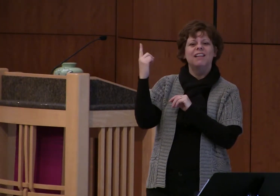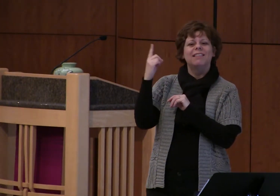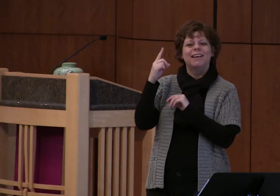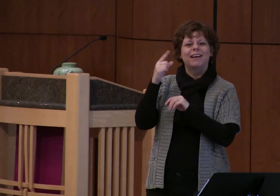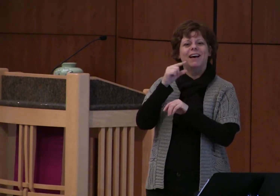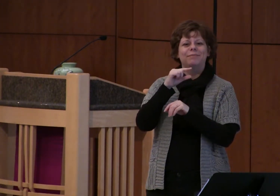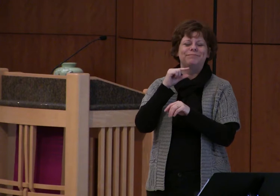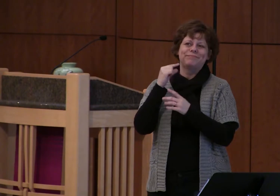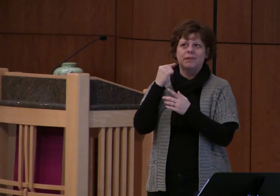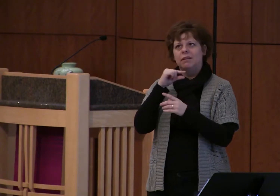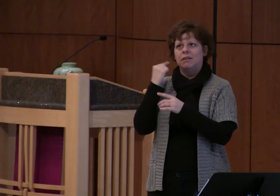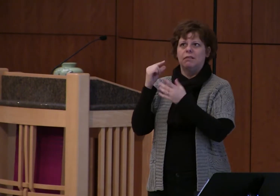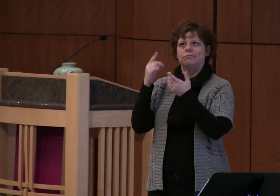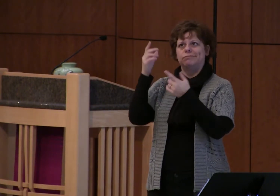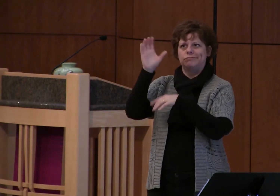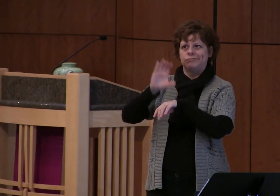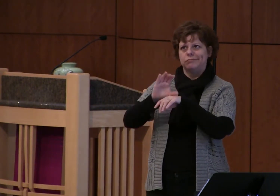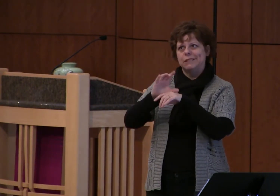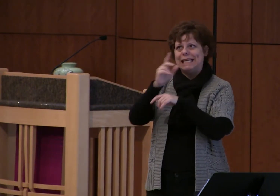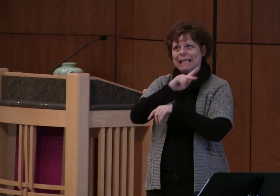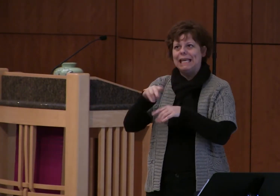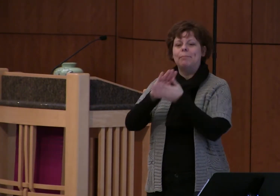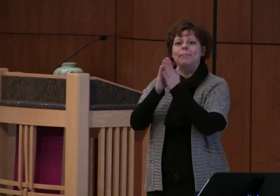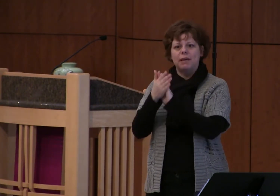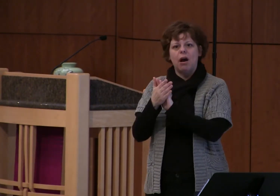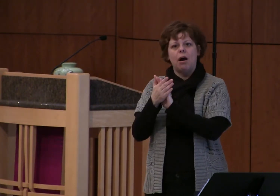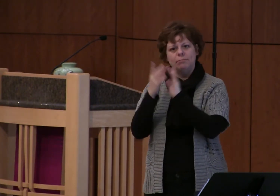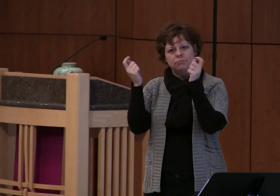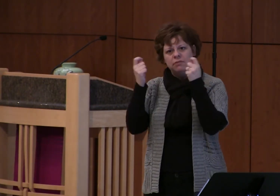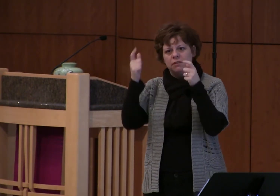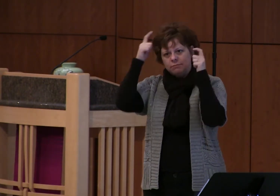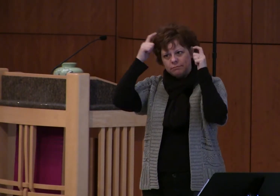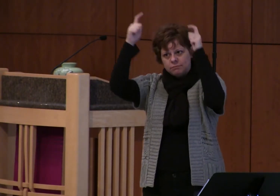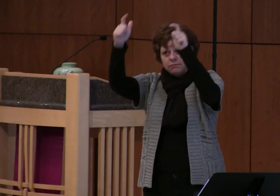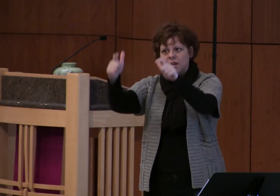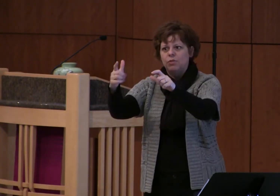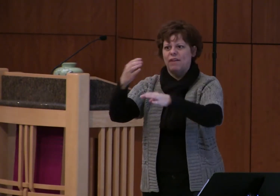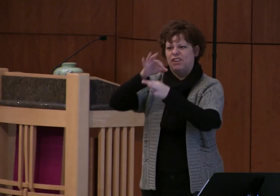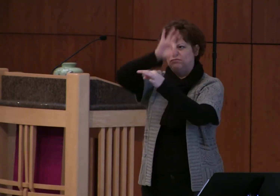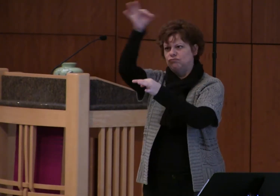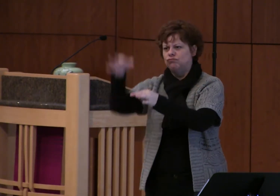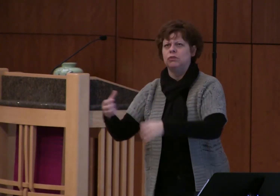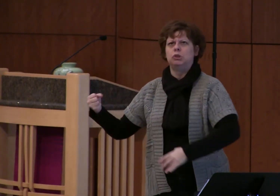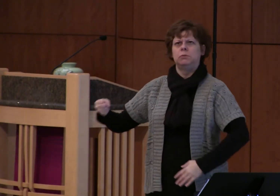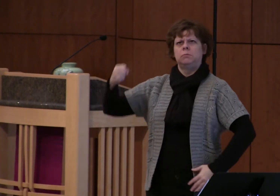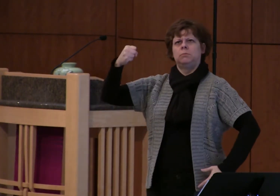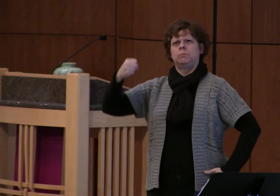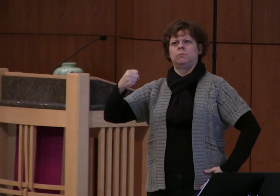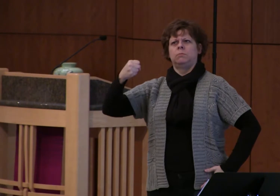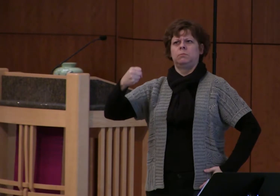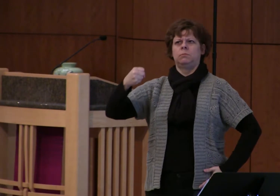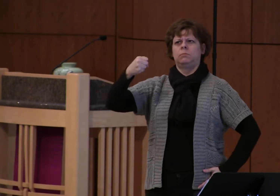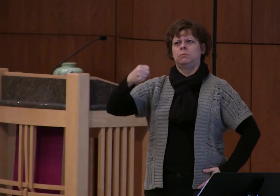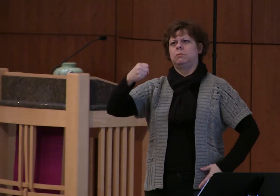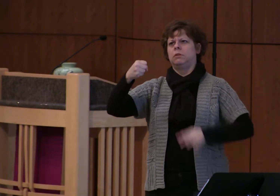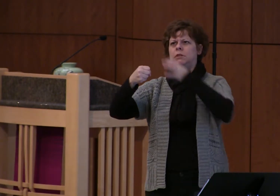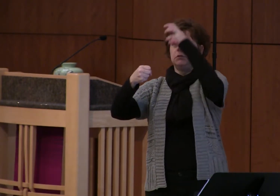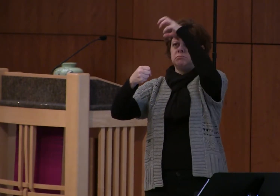filled with lots of pomp and ritual and there are things like a scepter and an orb and of course the